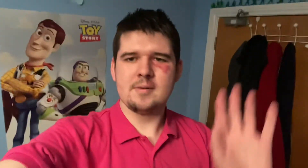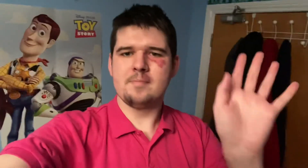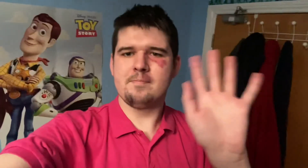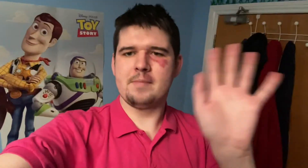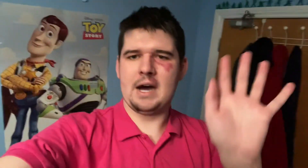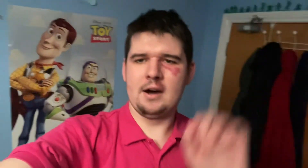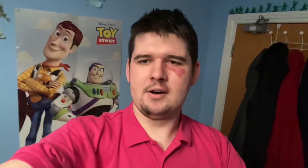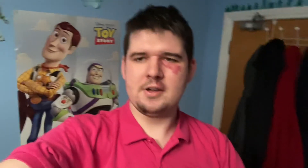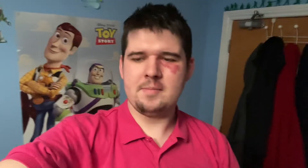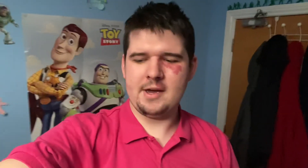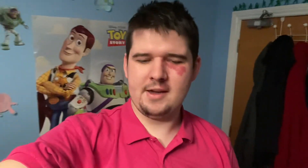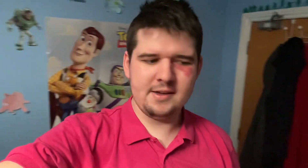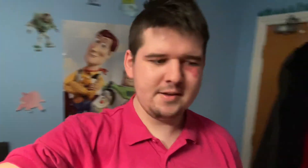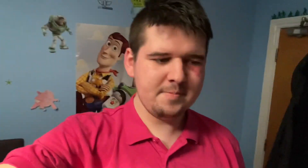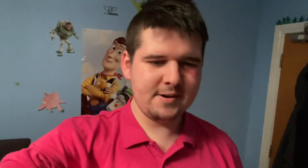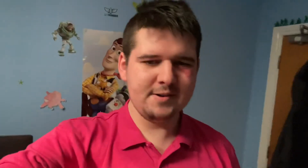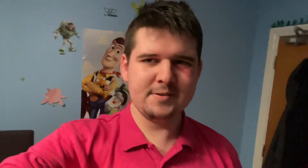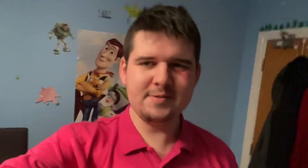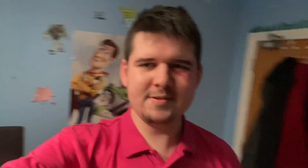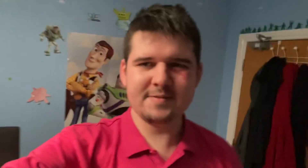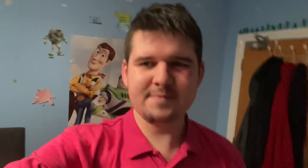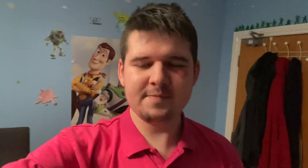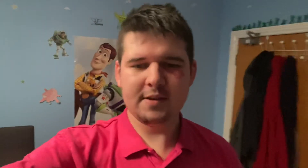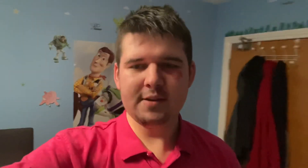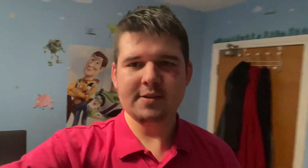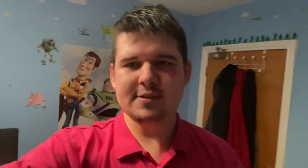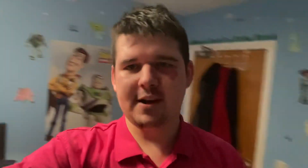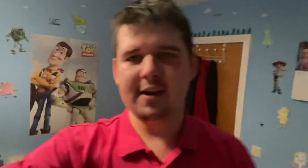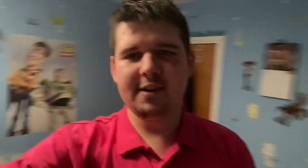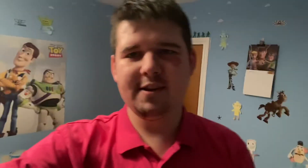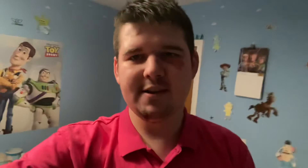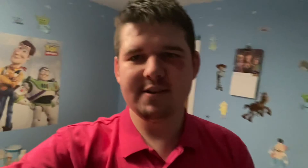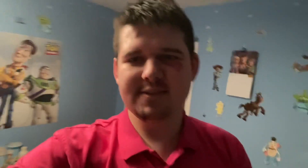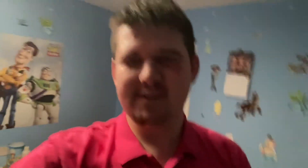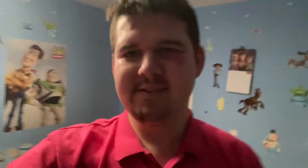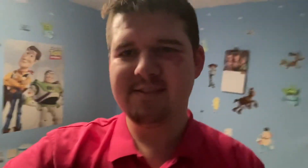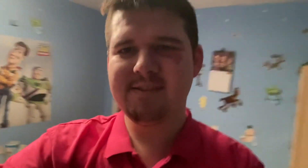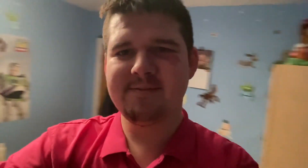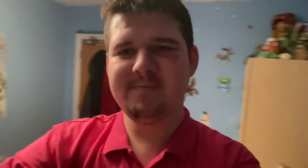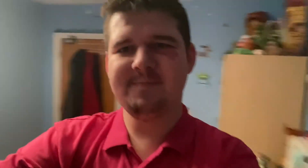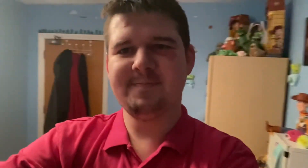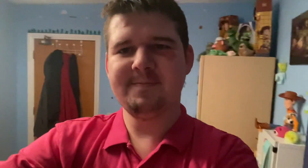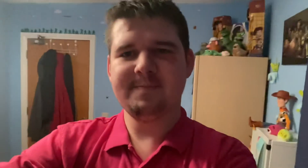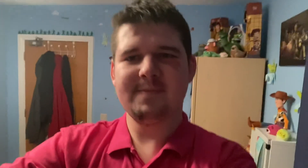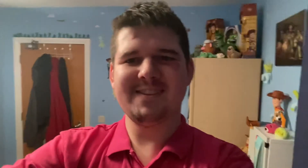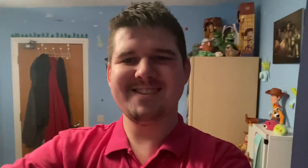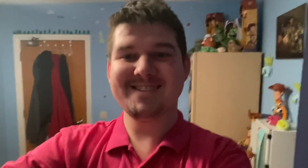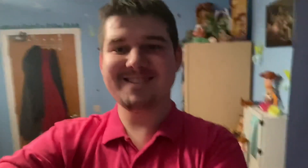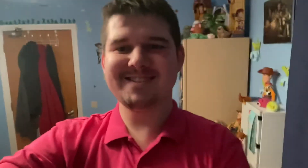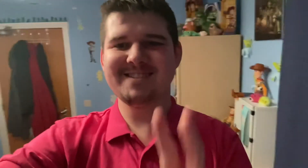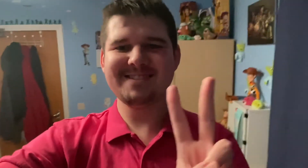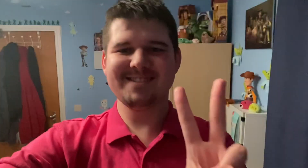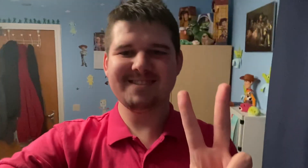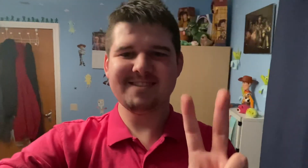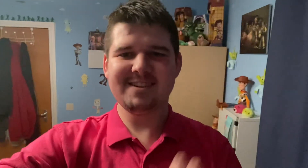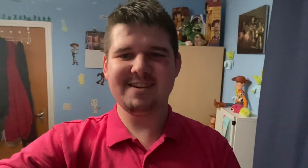Bye people. See you soon. Yeah.